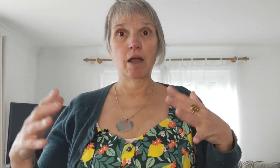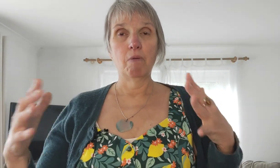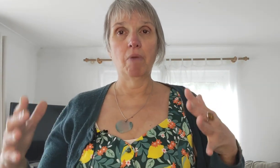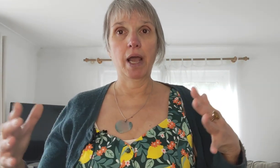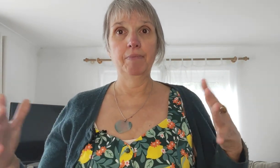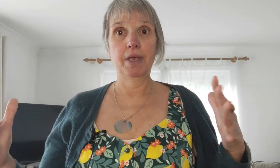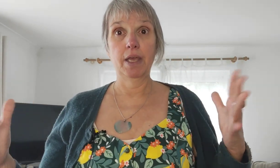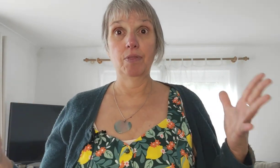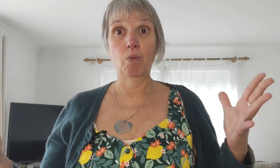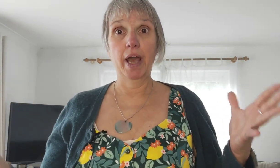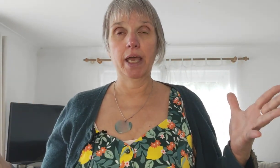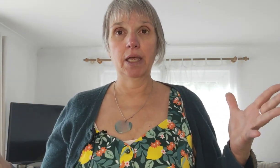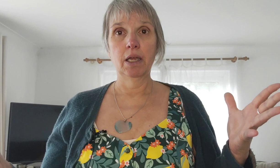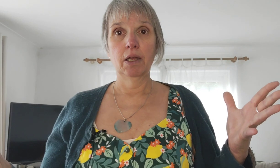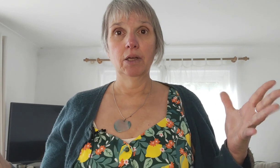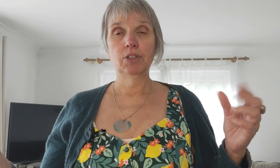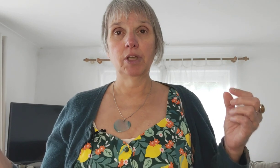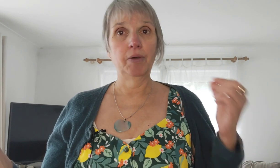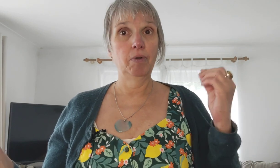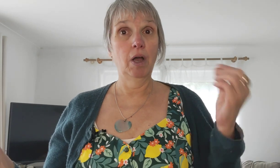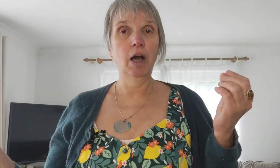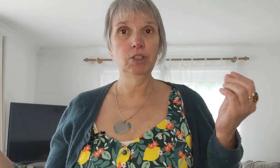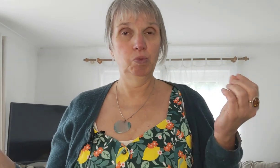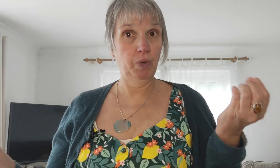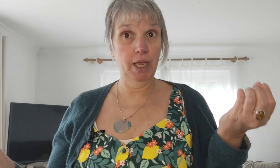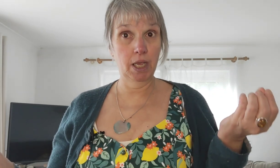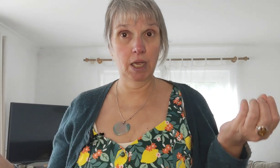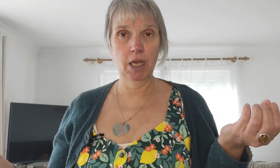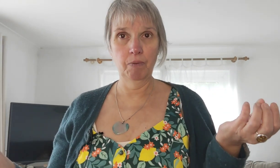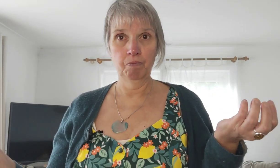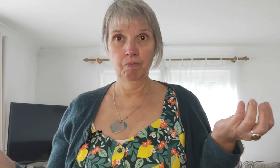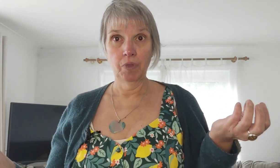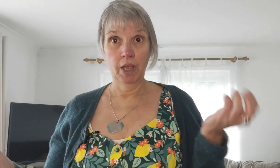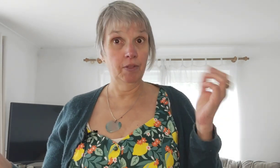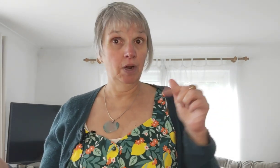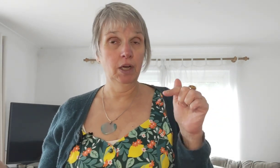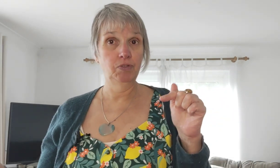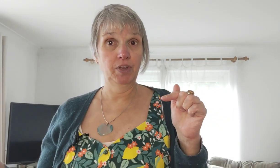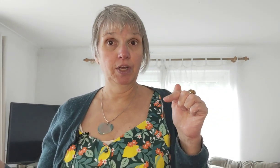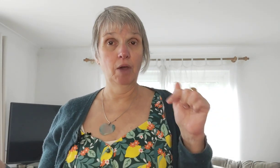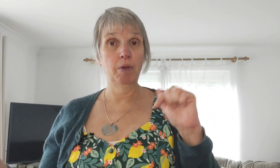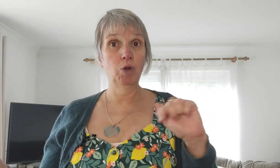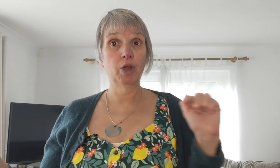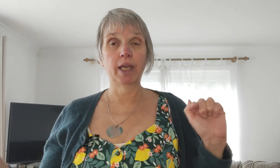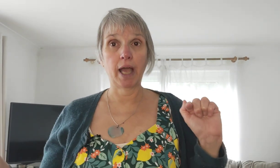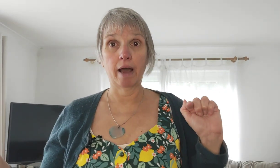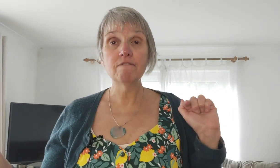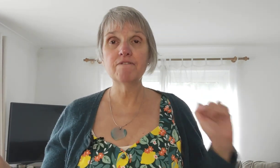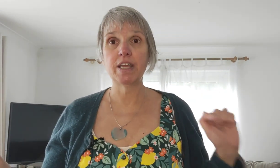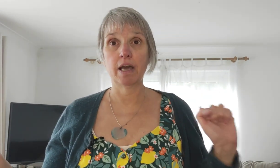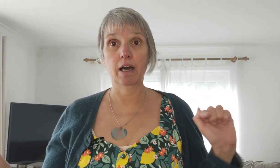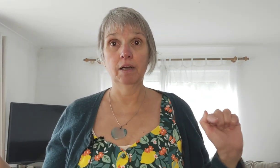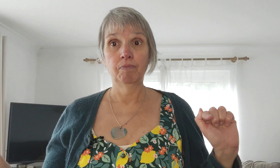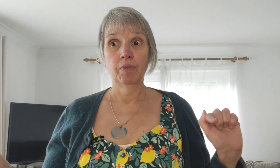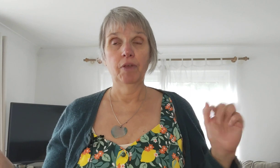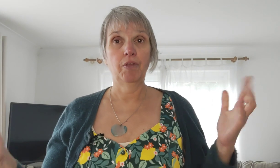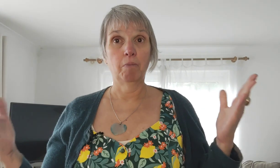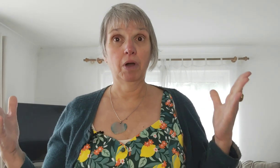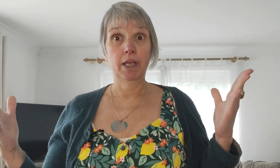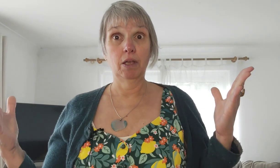might be in the way so last week in the last video we were looking at fear that might